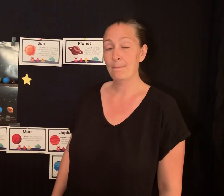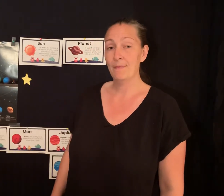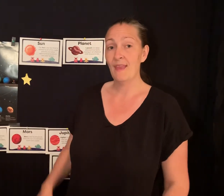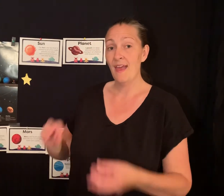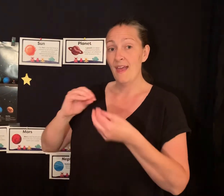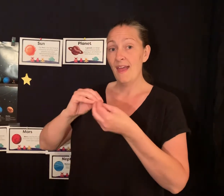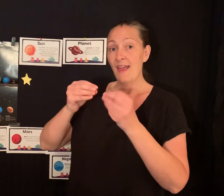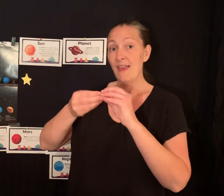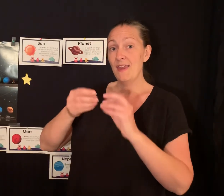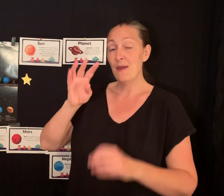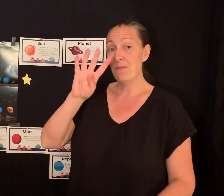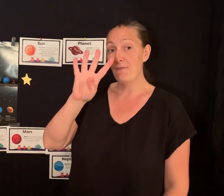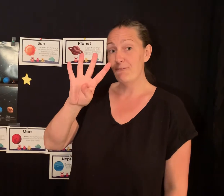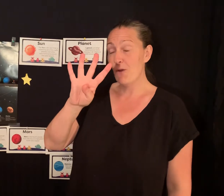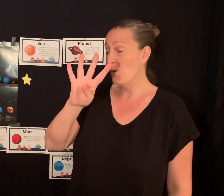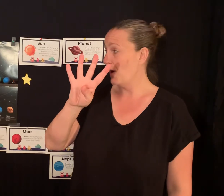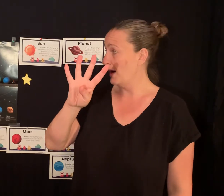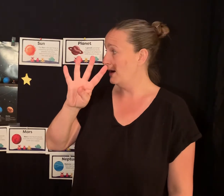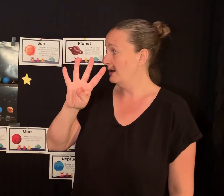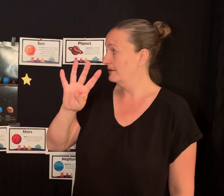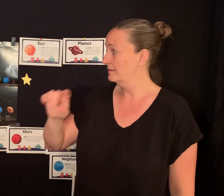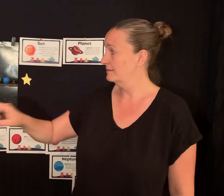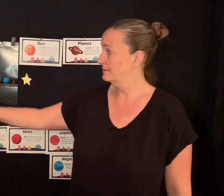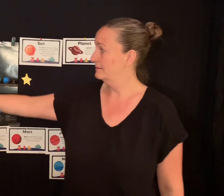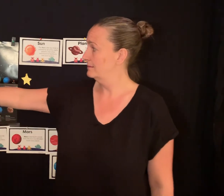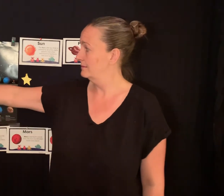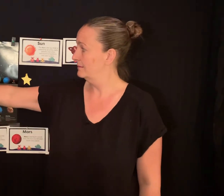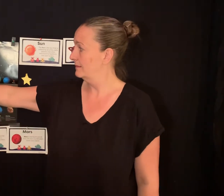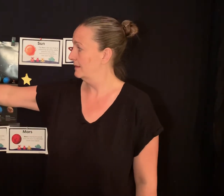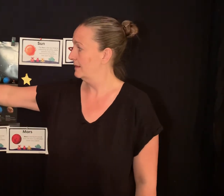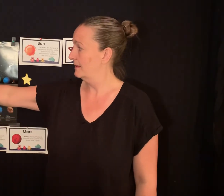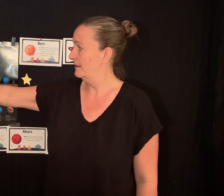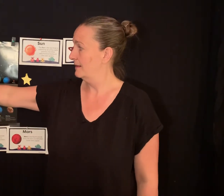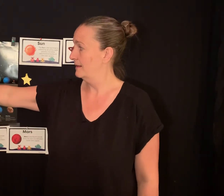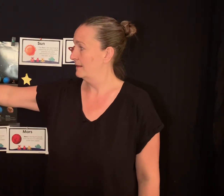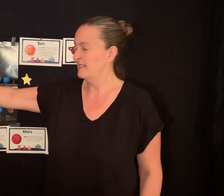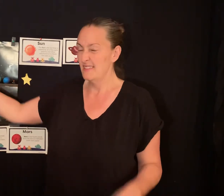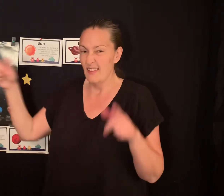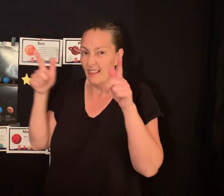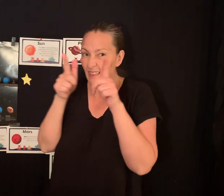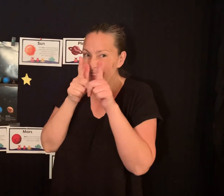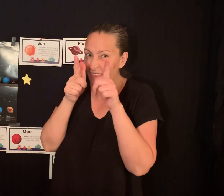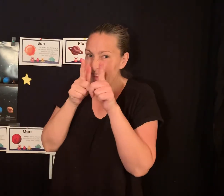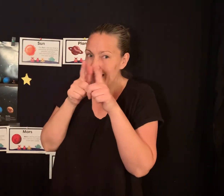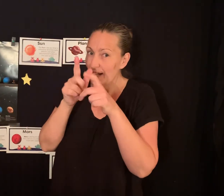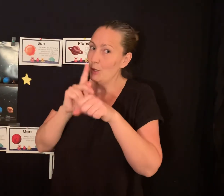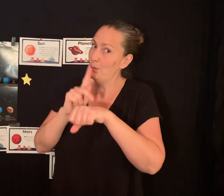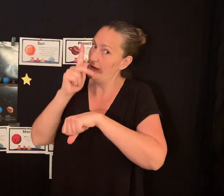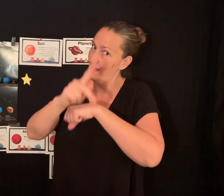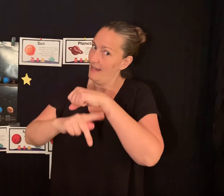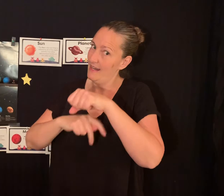Number four, little planet